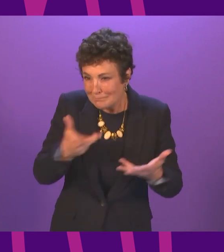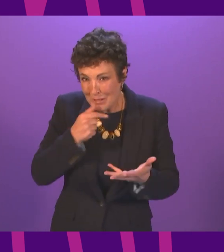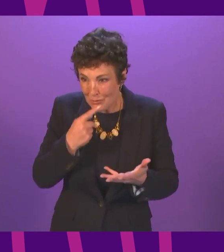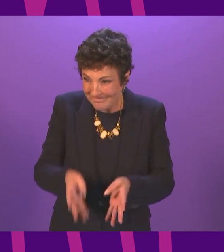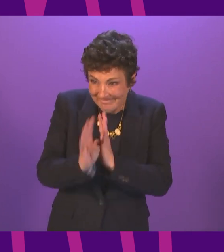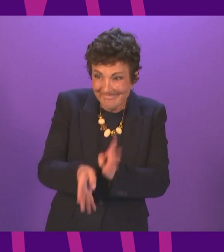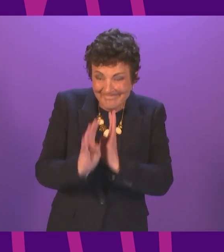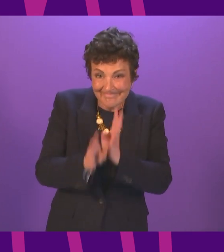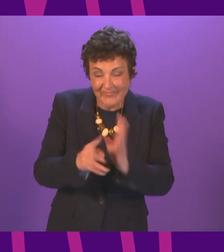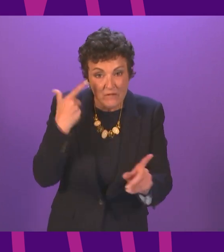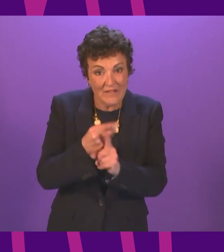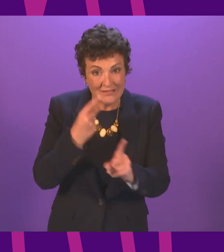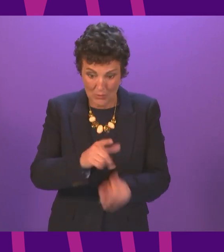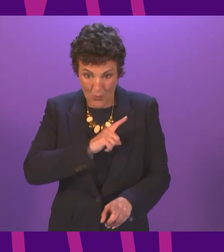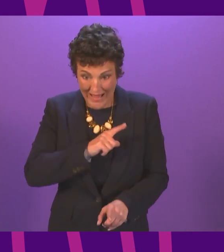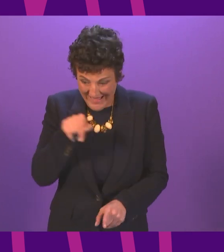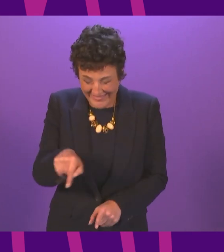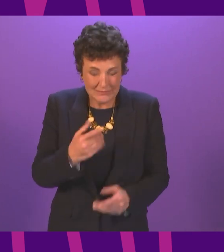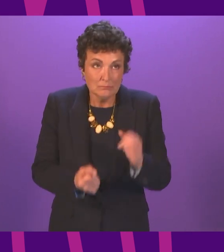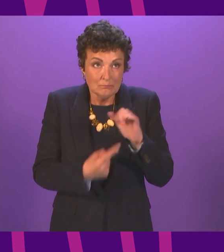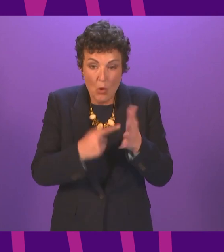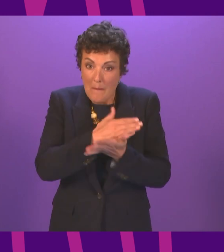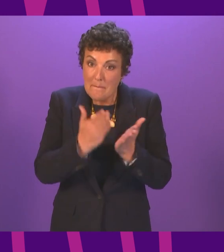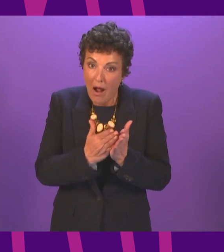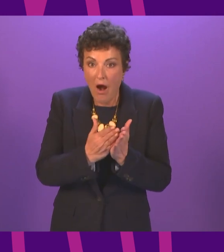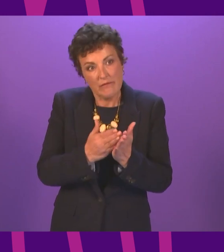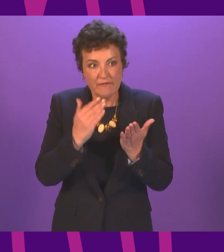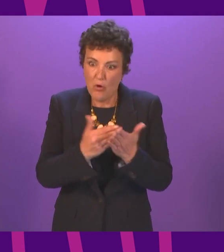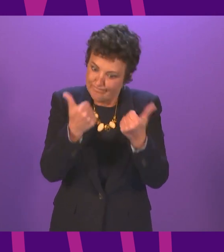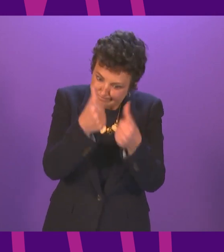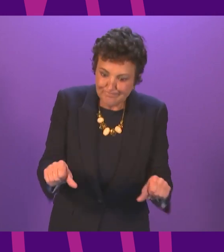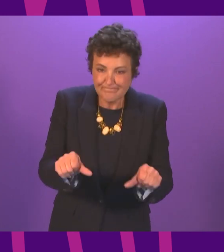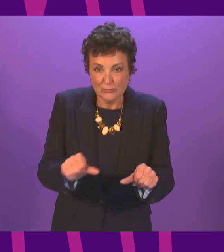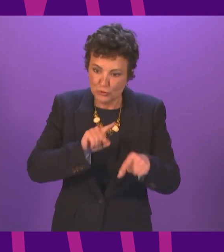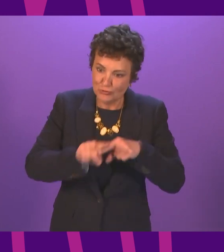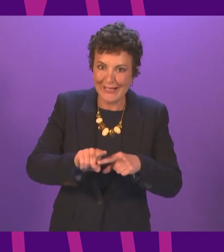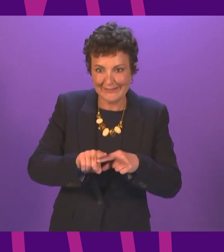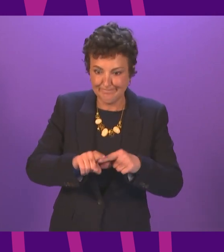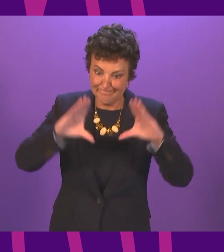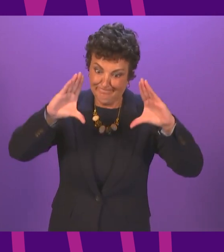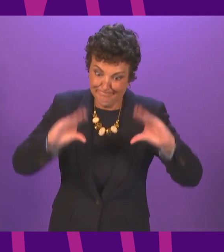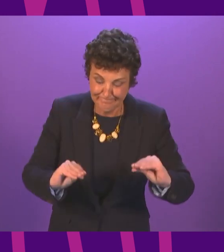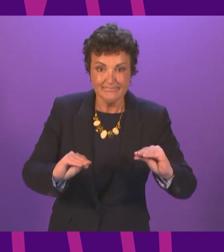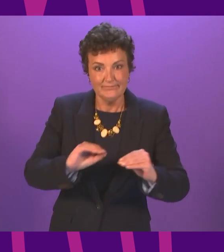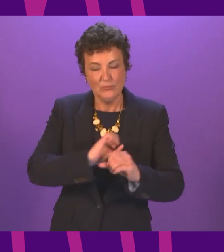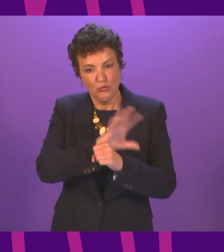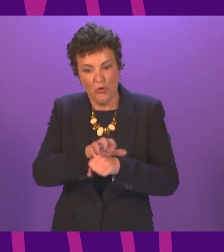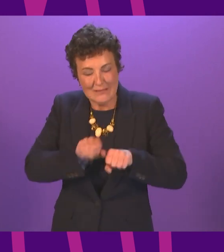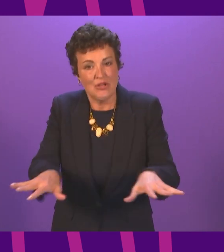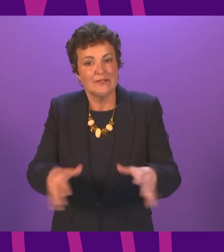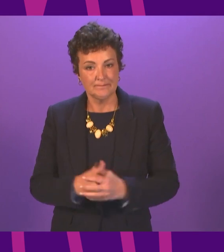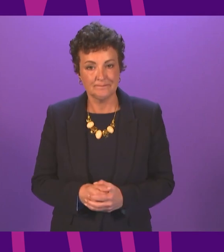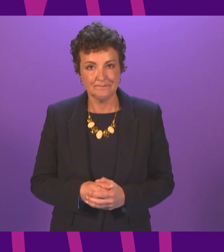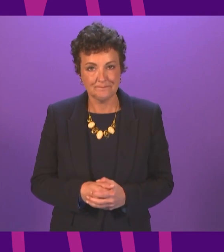because it is so critical to the steps that we need to take to make further progress and suppression of the virus. We have, presenting